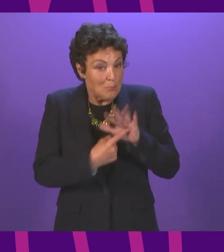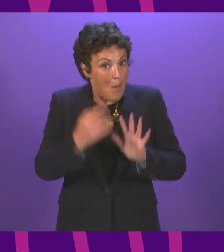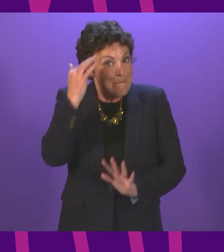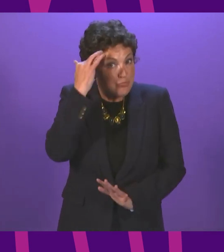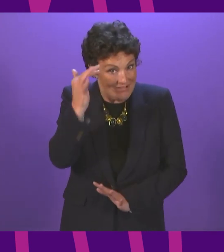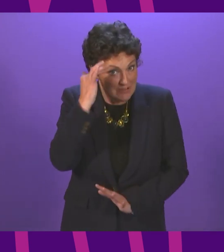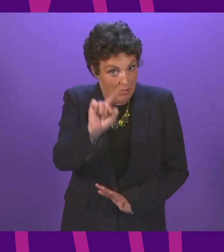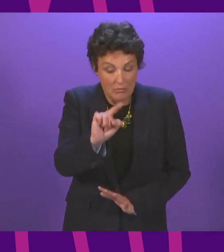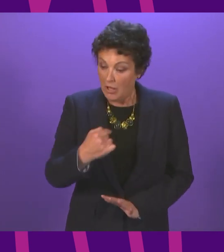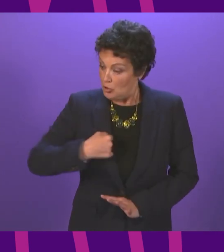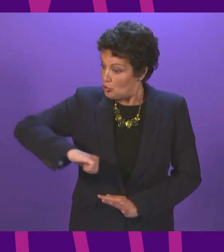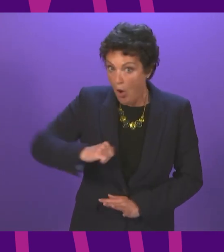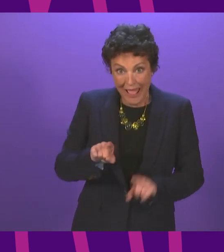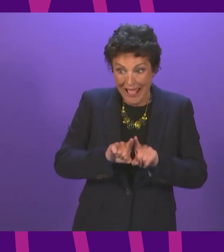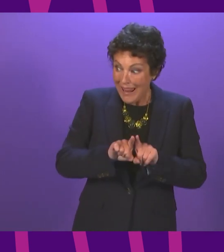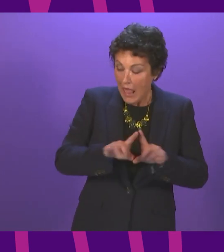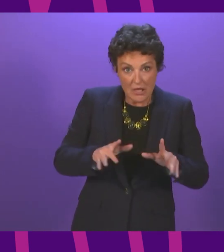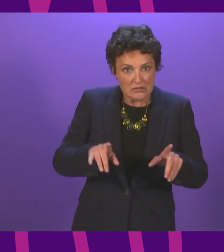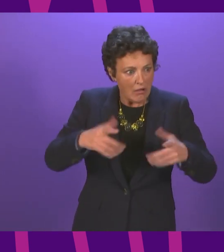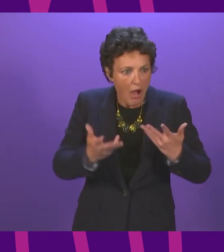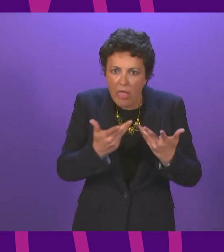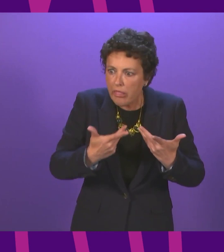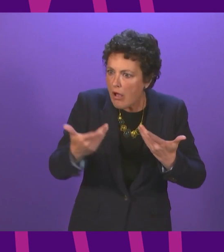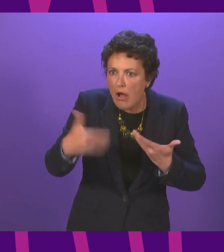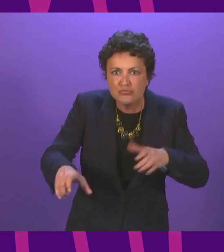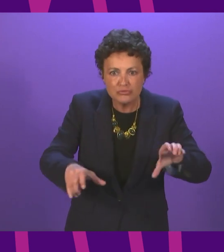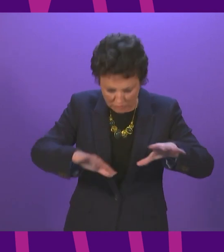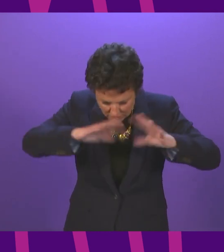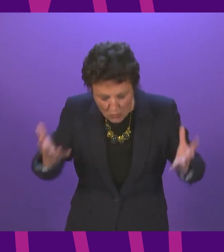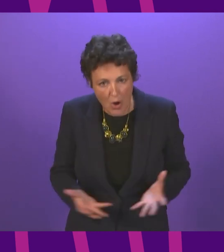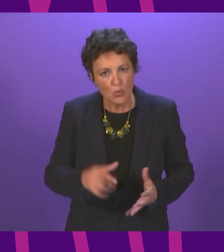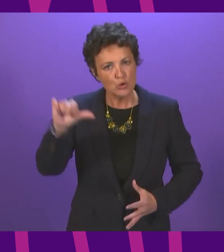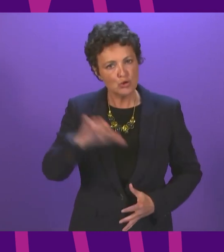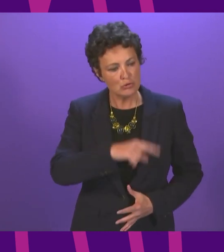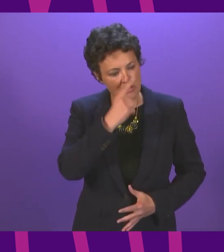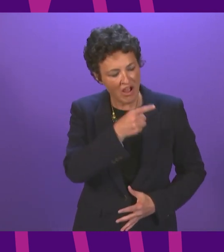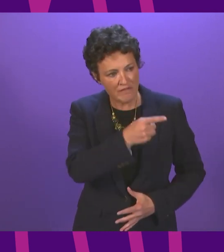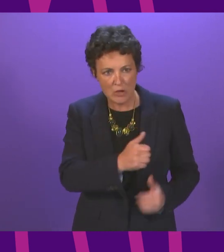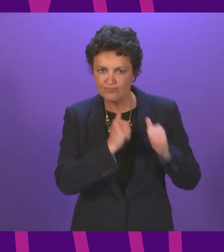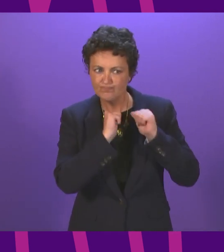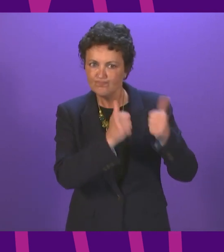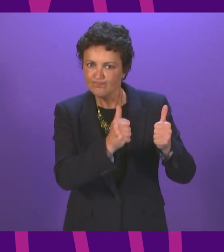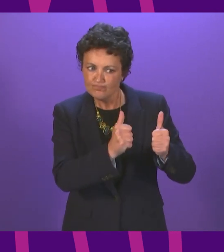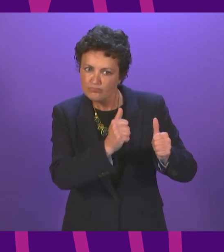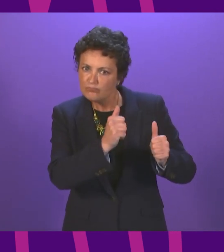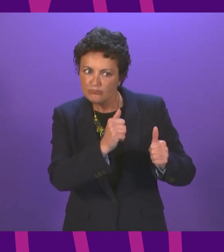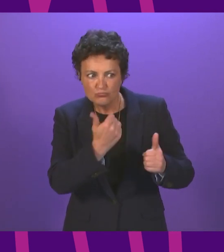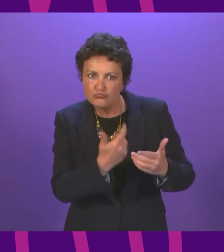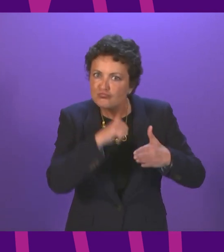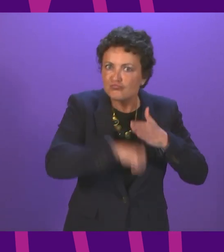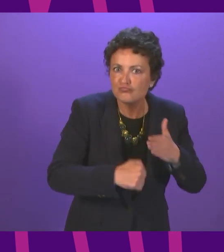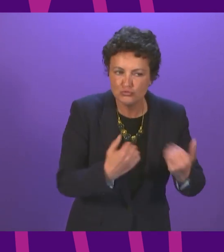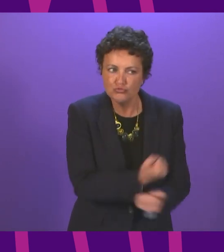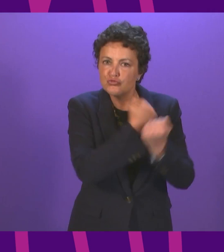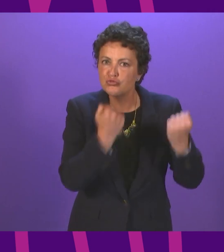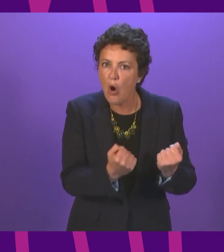we, like any country, have a robust and respected system for awarding qualifications to young